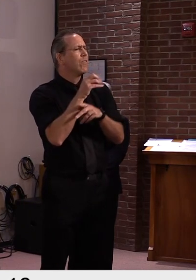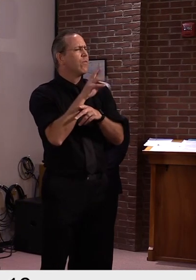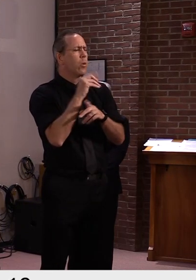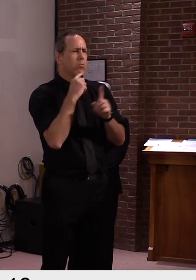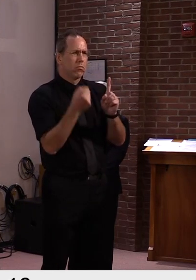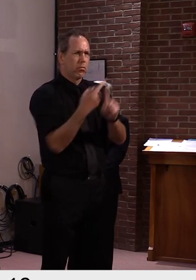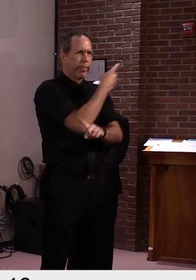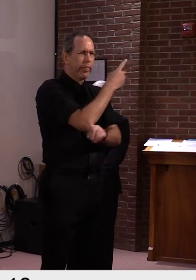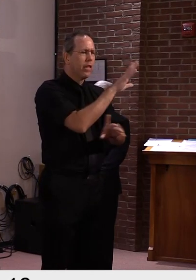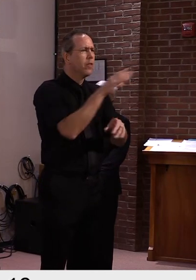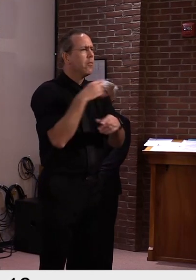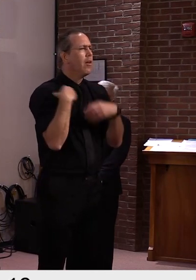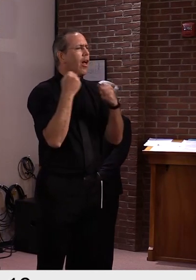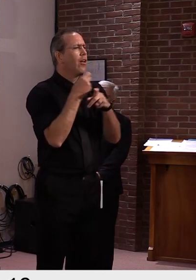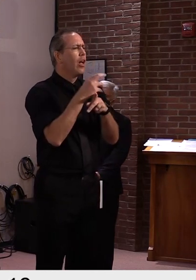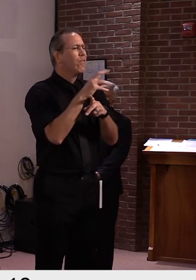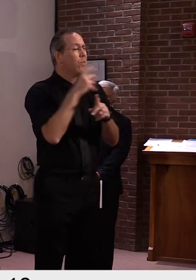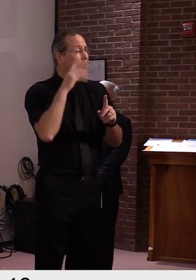have the power to do that?